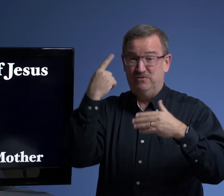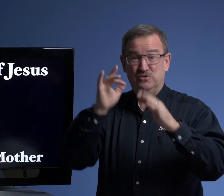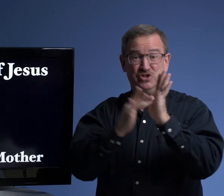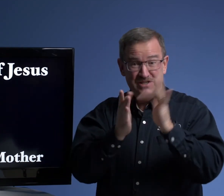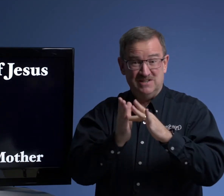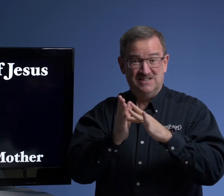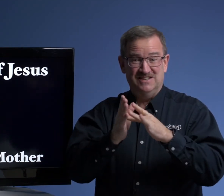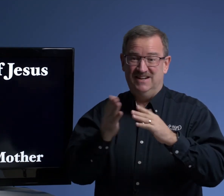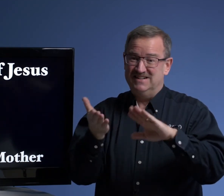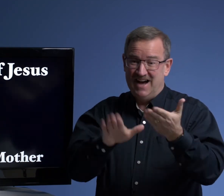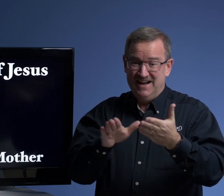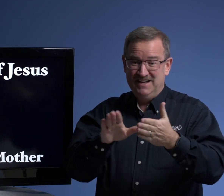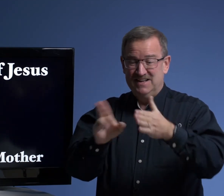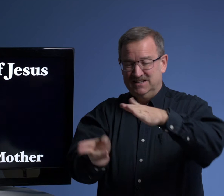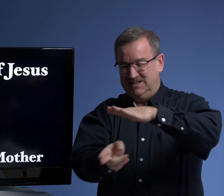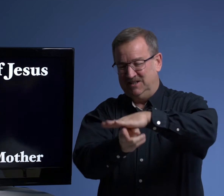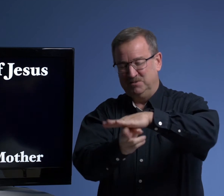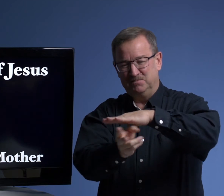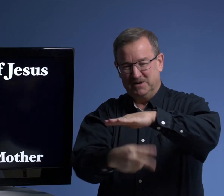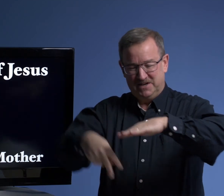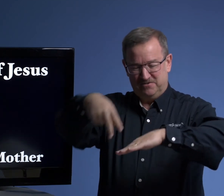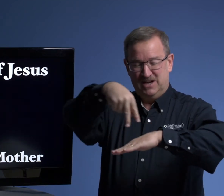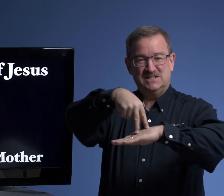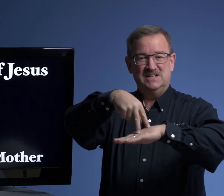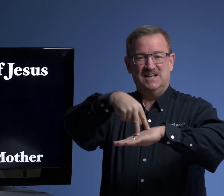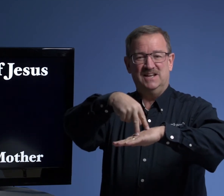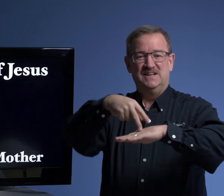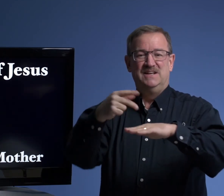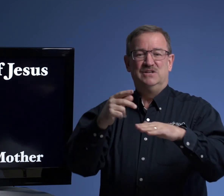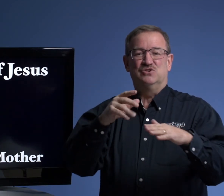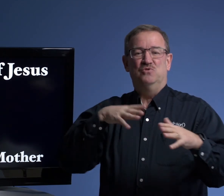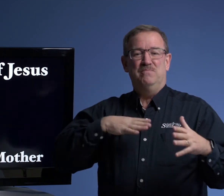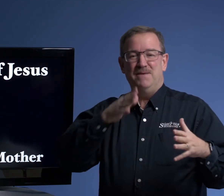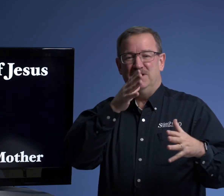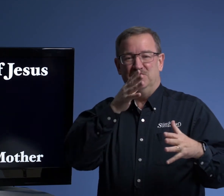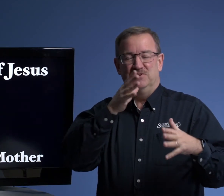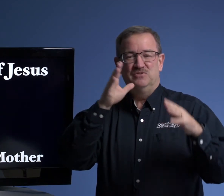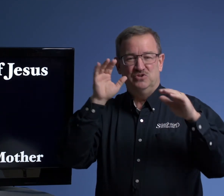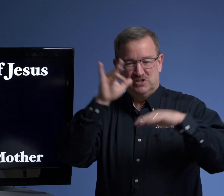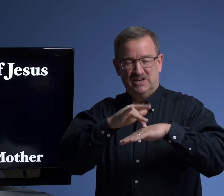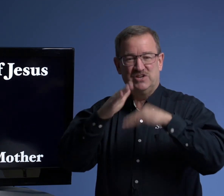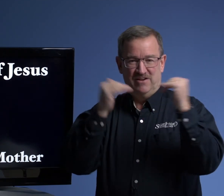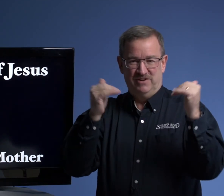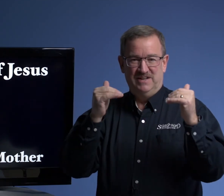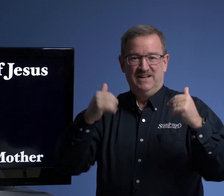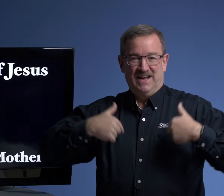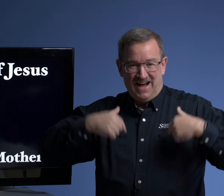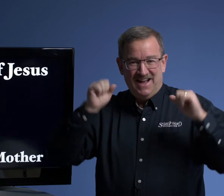for Jesus dying, being buried and rising again. So my mother could touch heaven and I